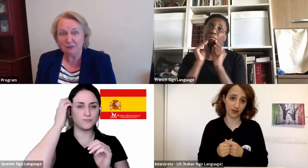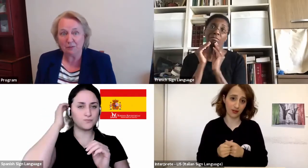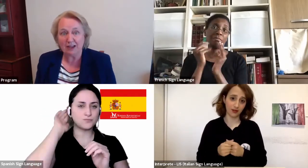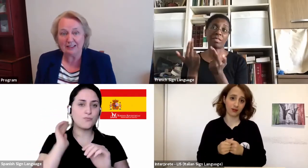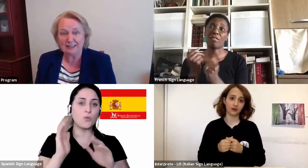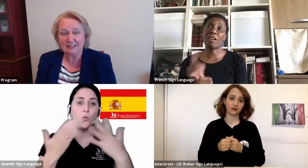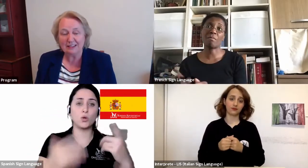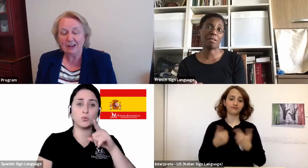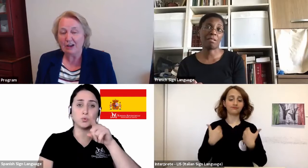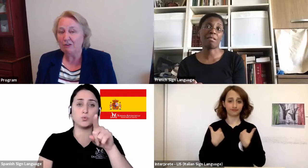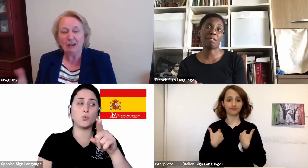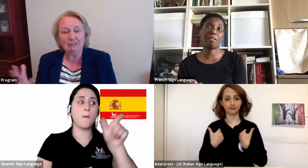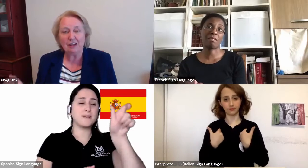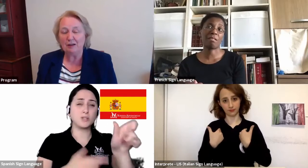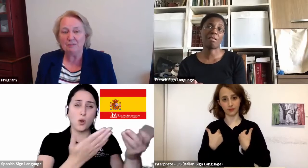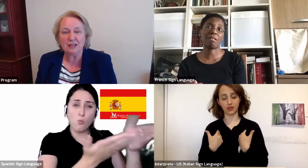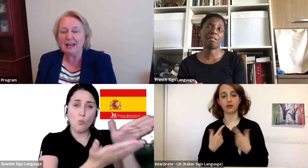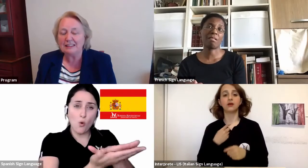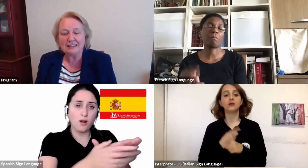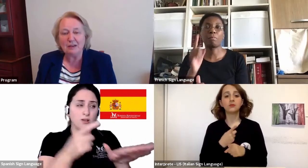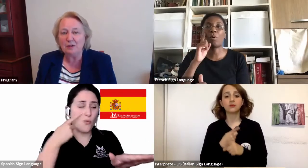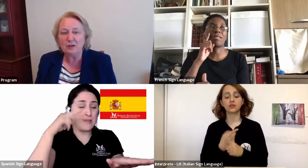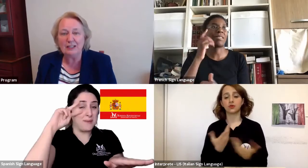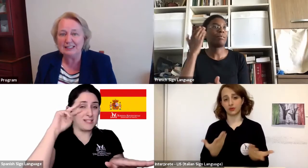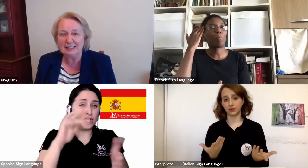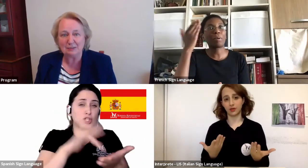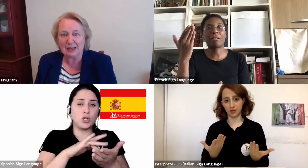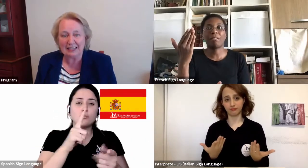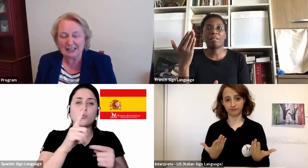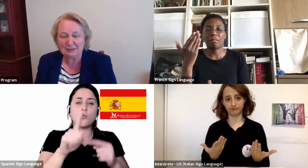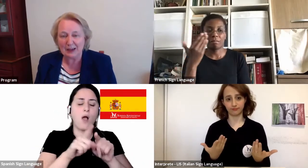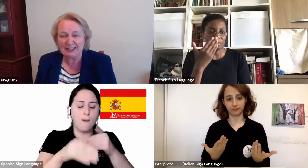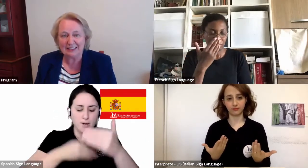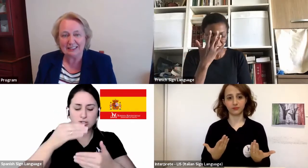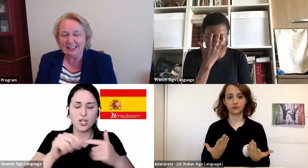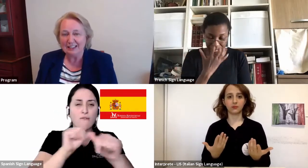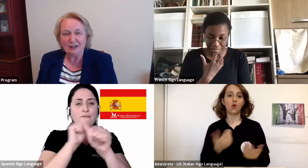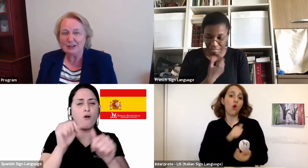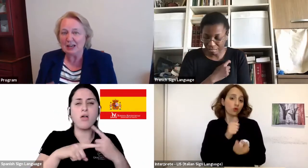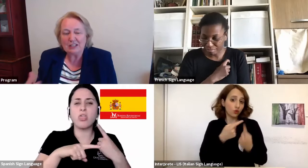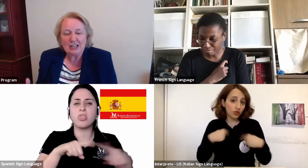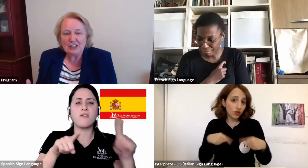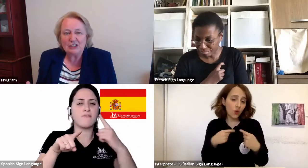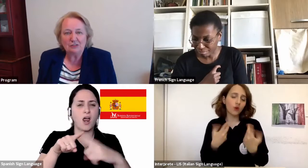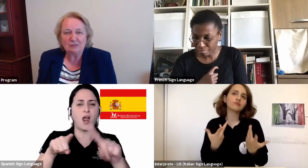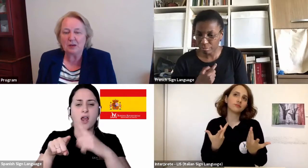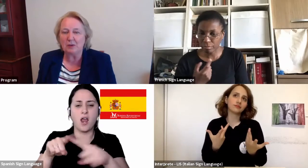in different ways. Grief comes at the time when you least expect it. You know, a gesture from someone,